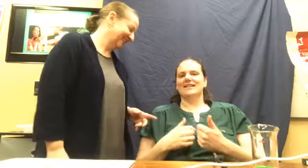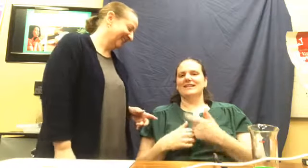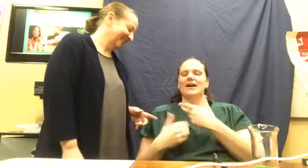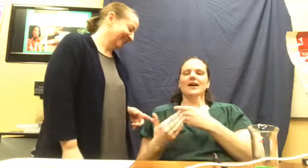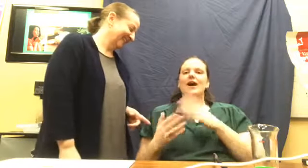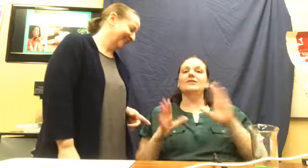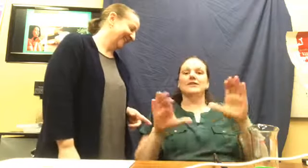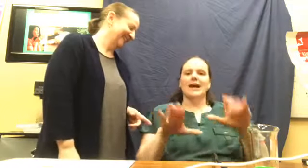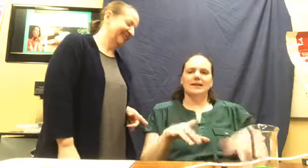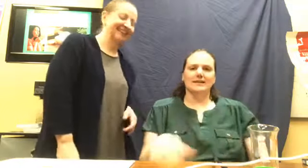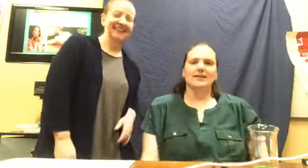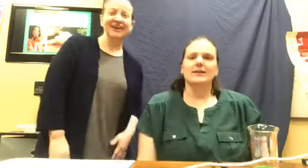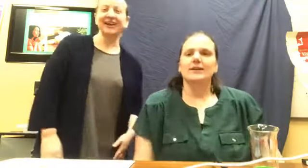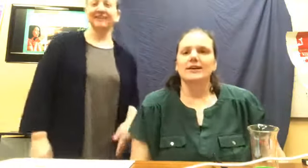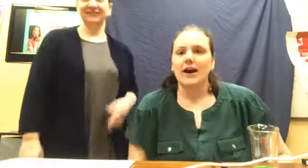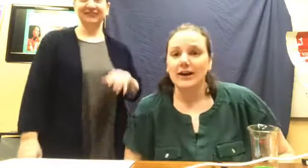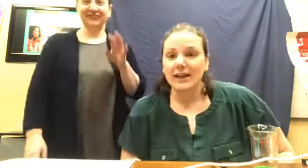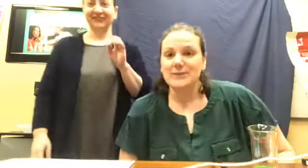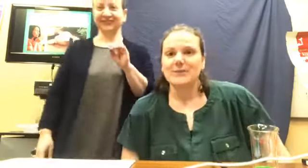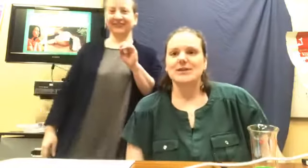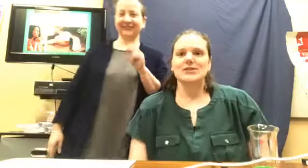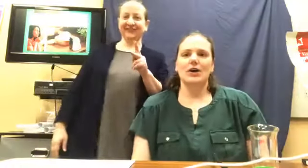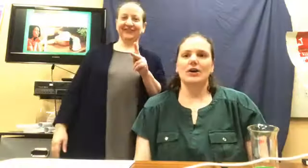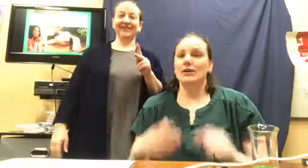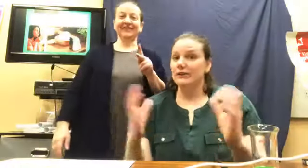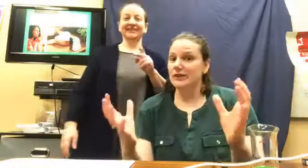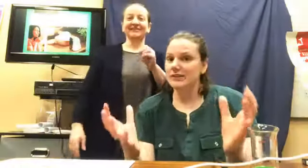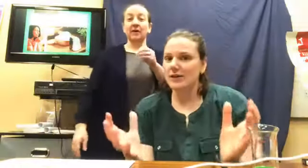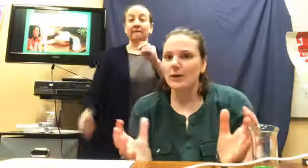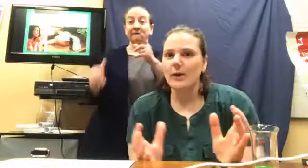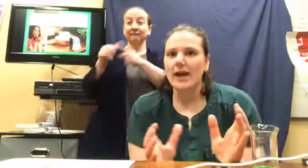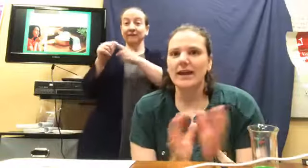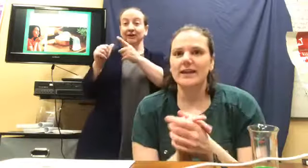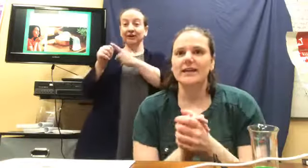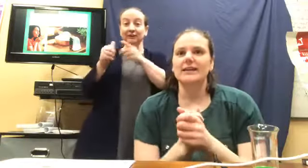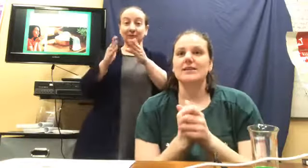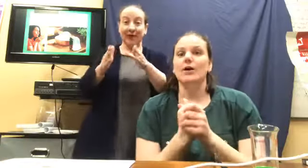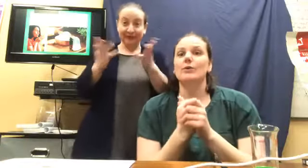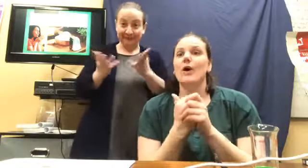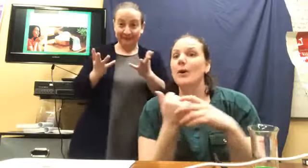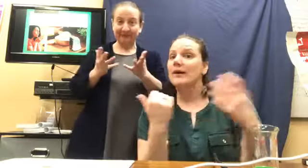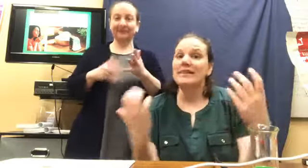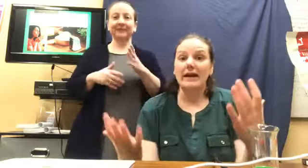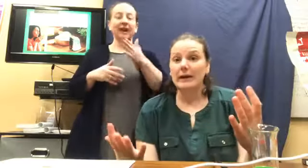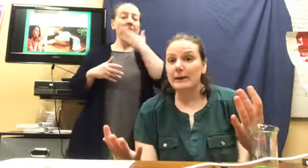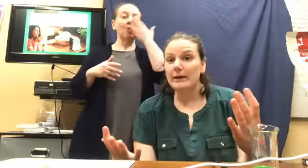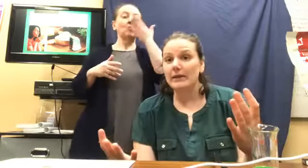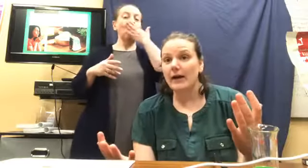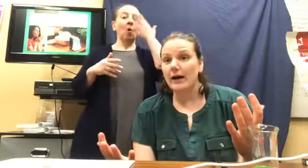I'll do it. Yeah. Okay. So the first way is aromather, uh,